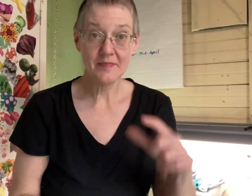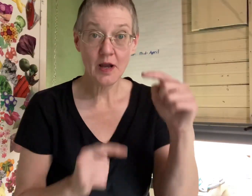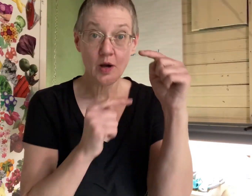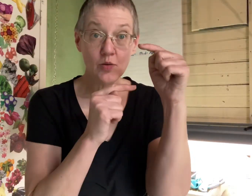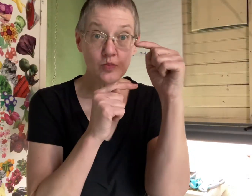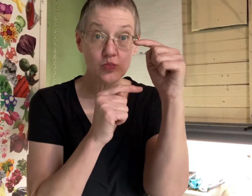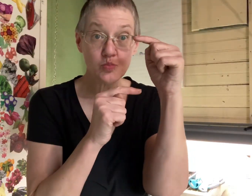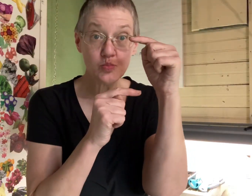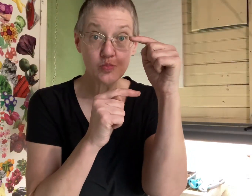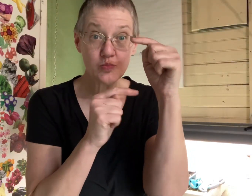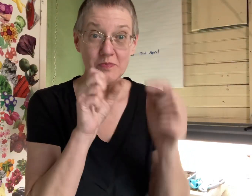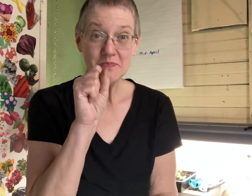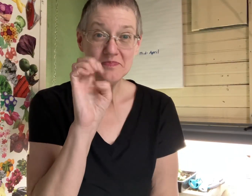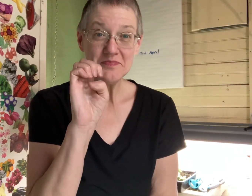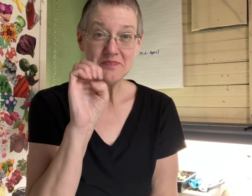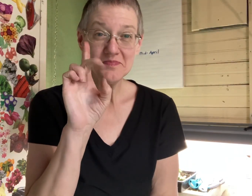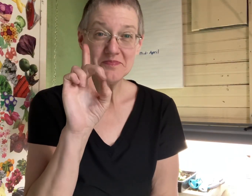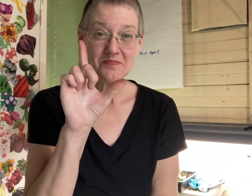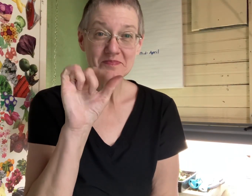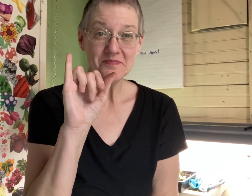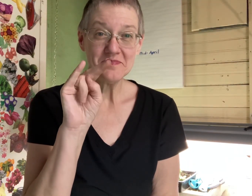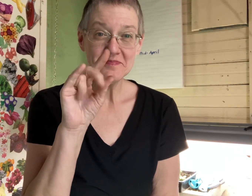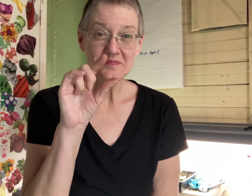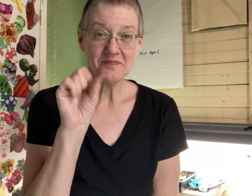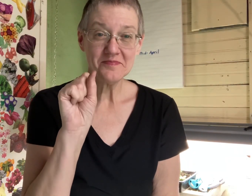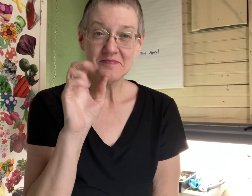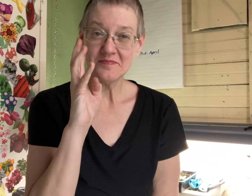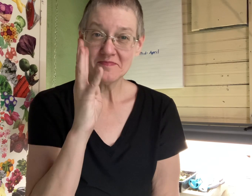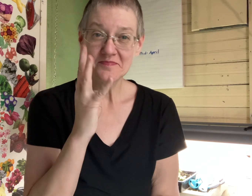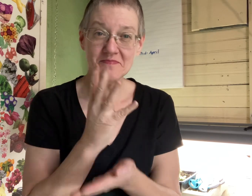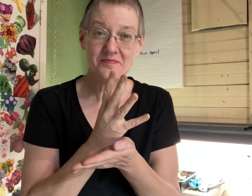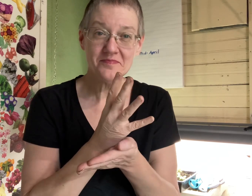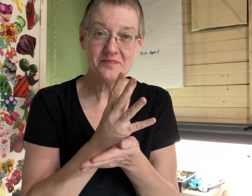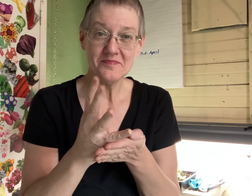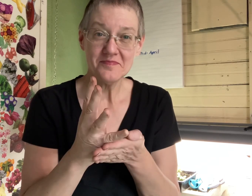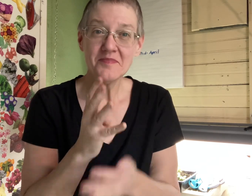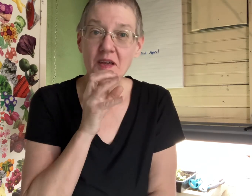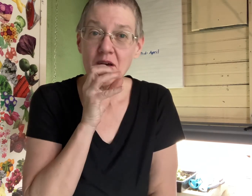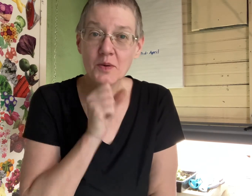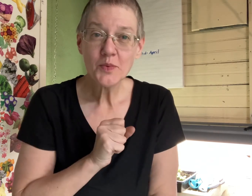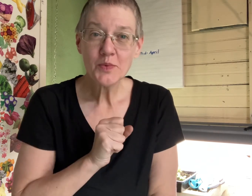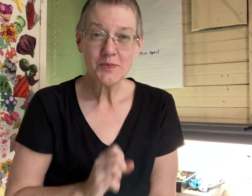the first round of petunia seedlings are four weeks old